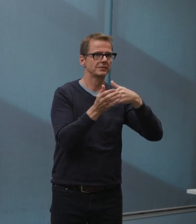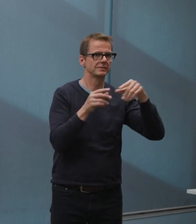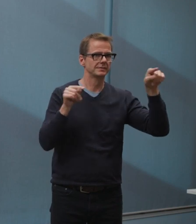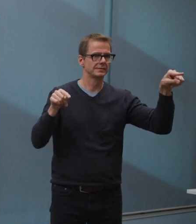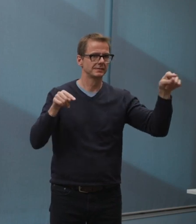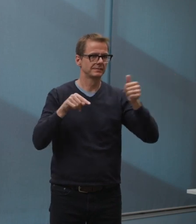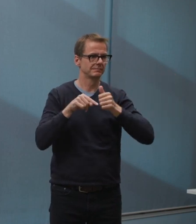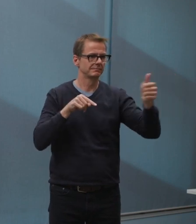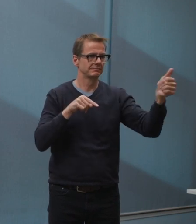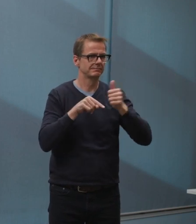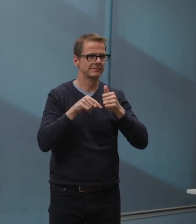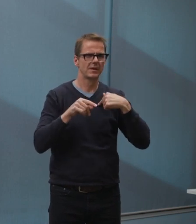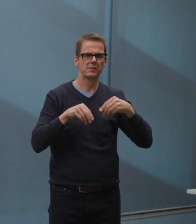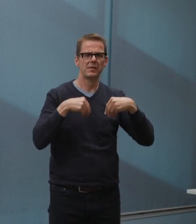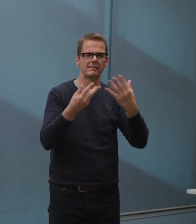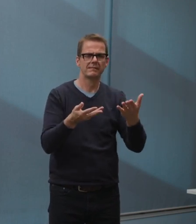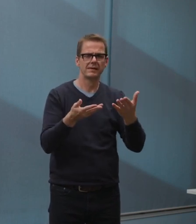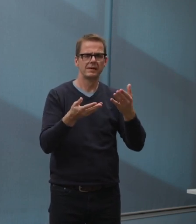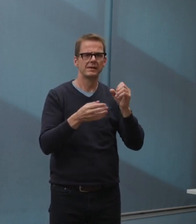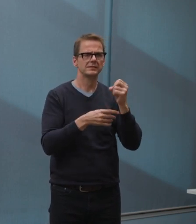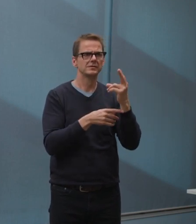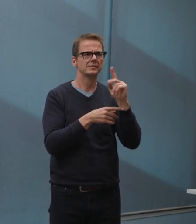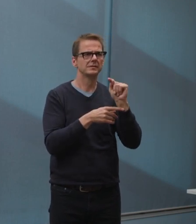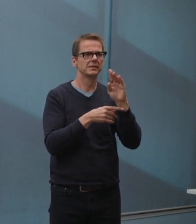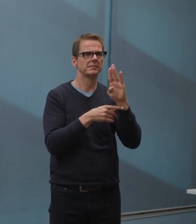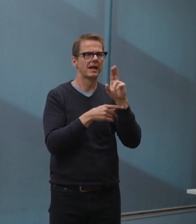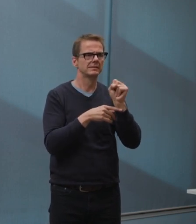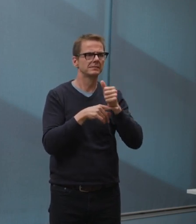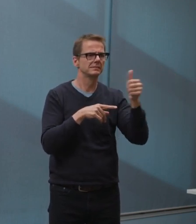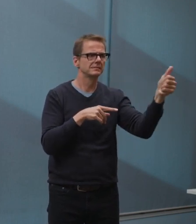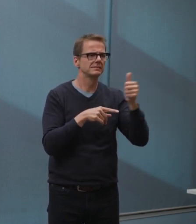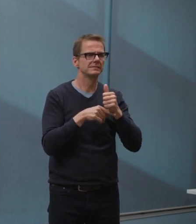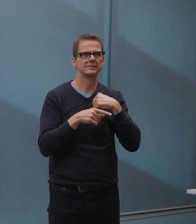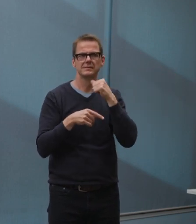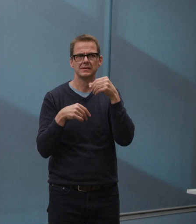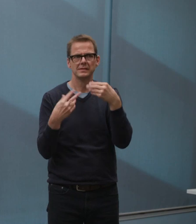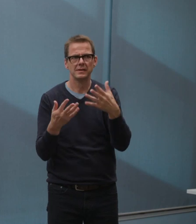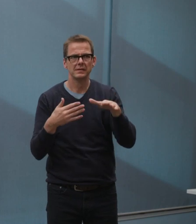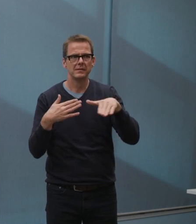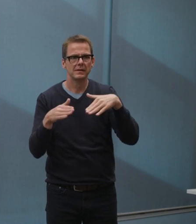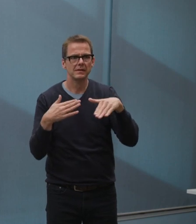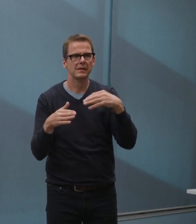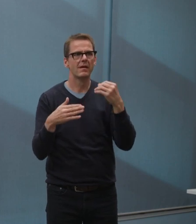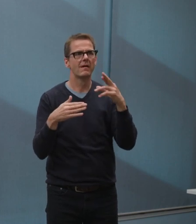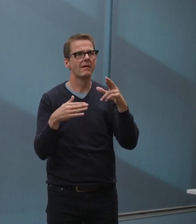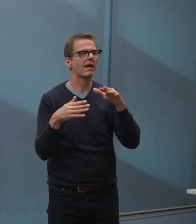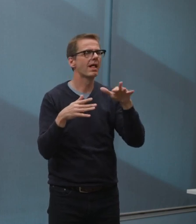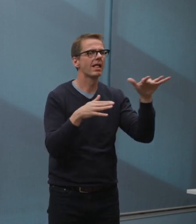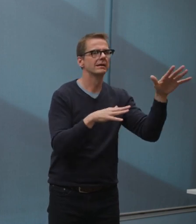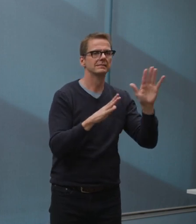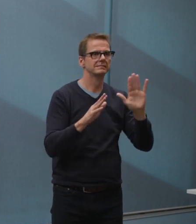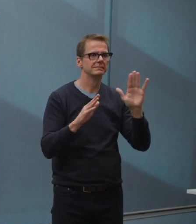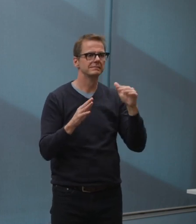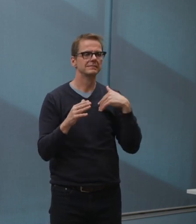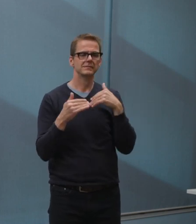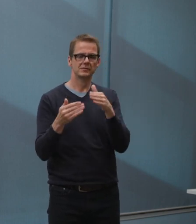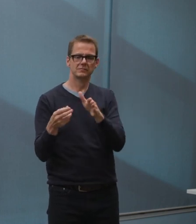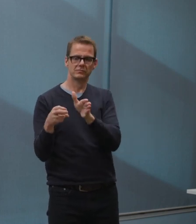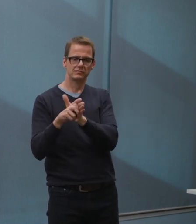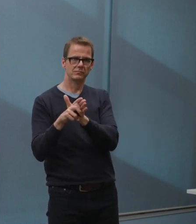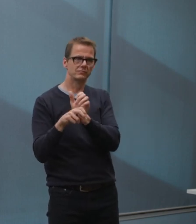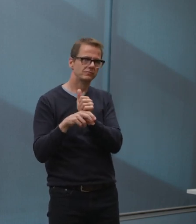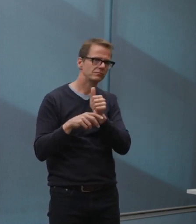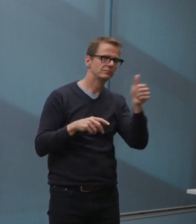Kinsmen Centre. So those are some of the activities that are in place. So we can help curb some of the